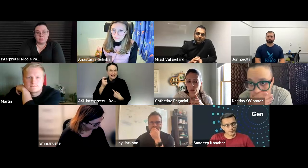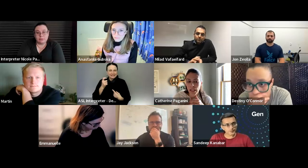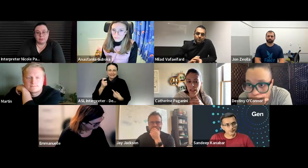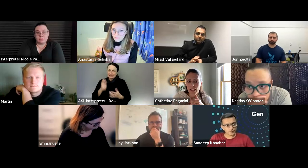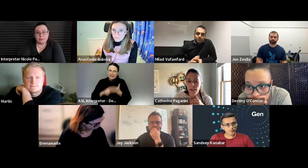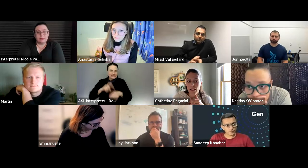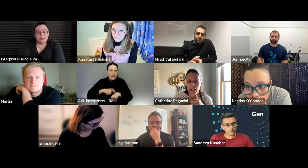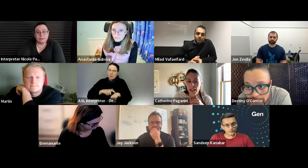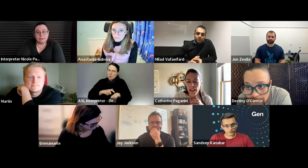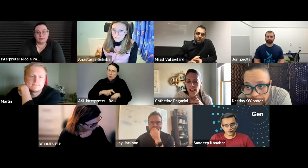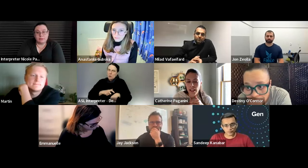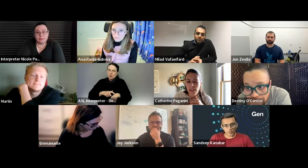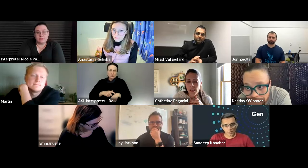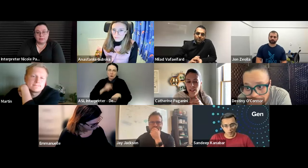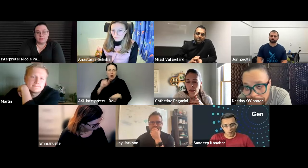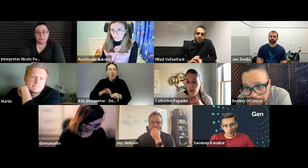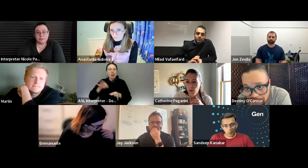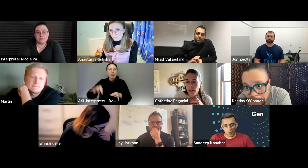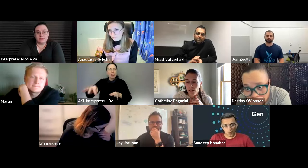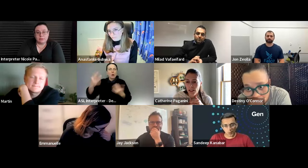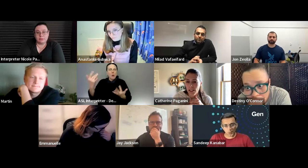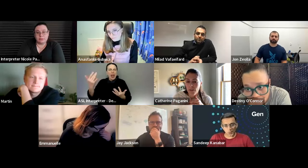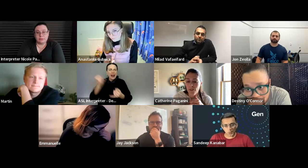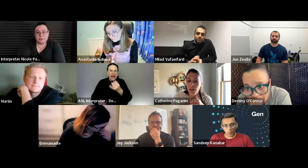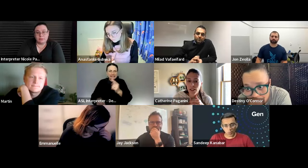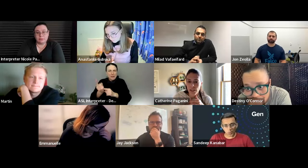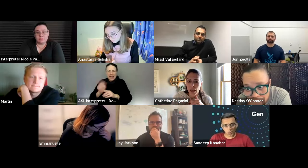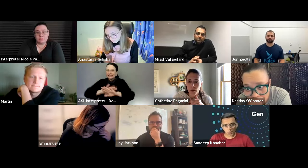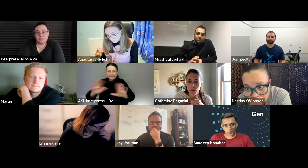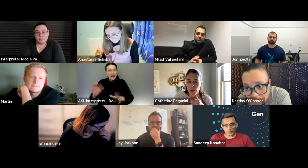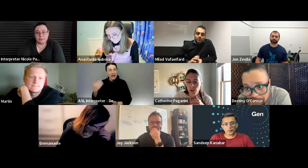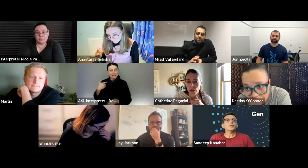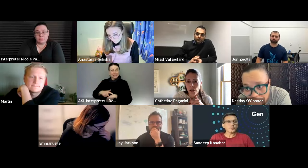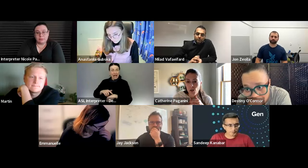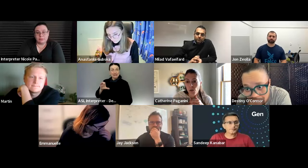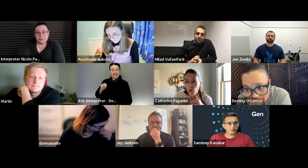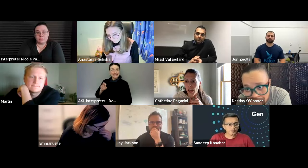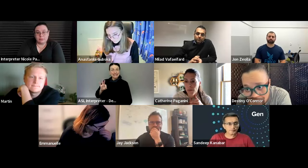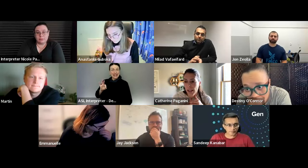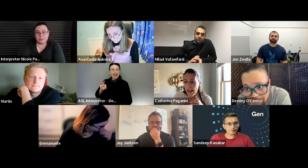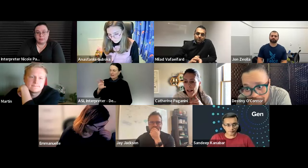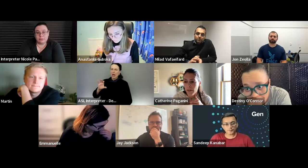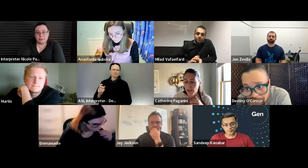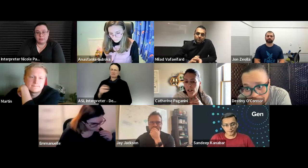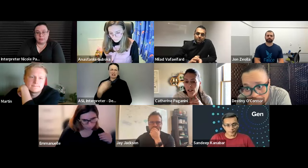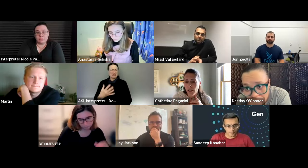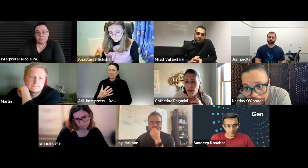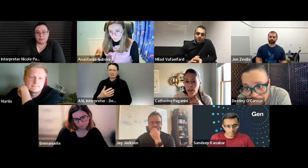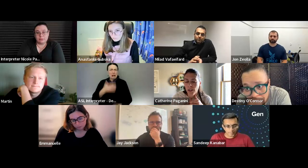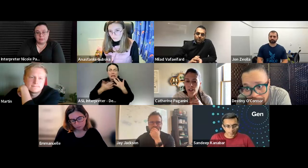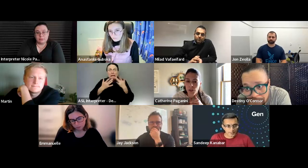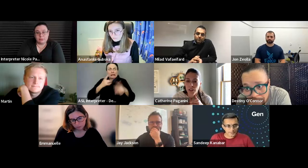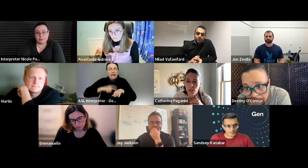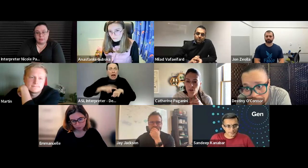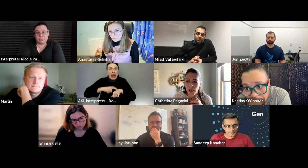plan and last time we gave the cnc have very little time uh so the more time they have uh